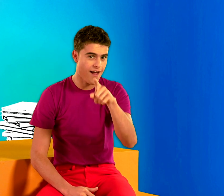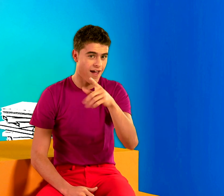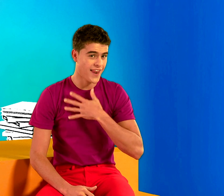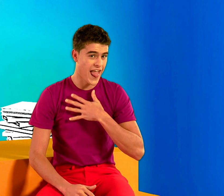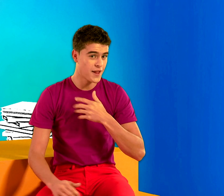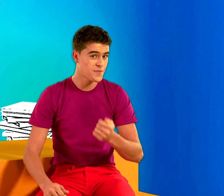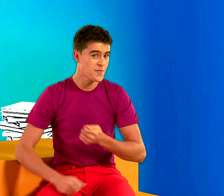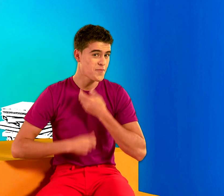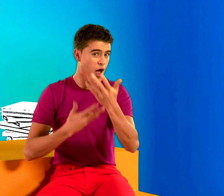Would you like a poem?